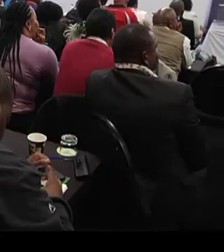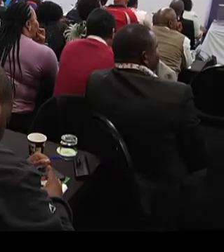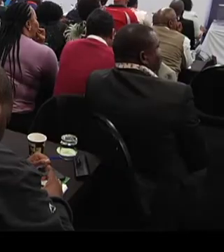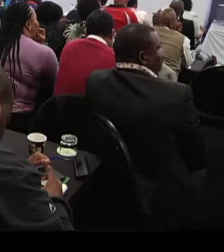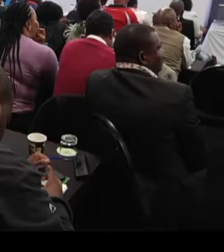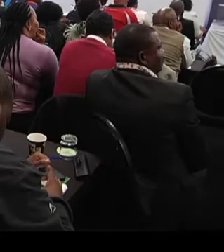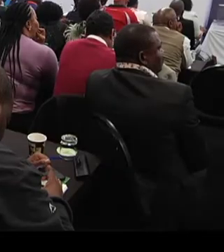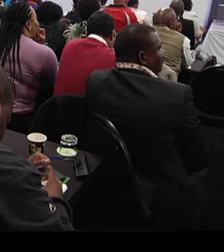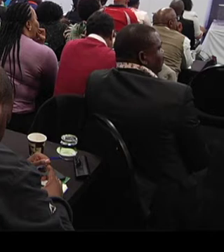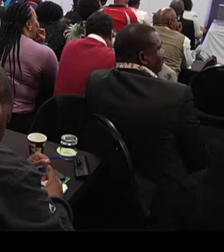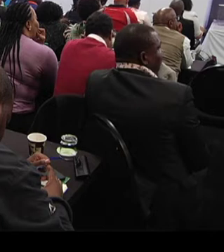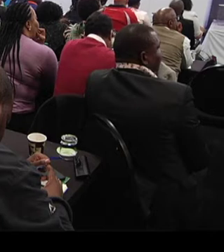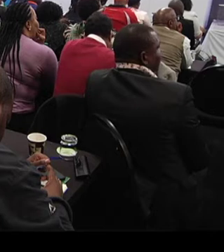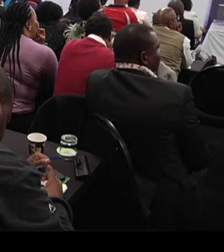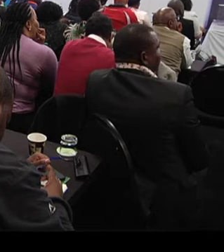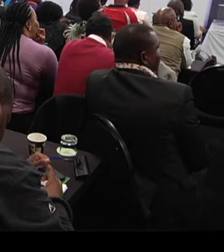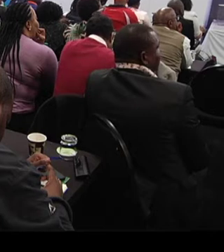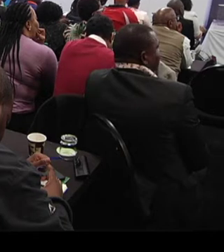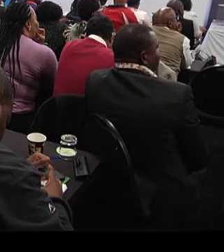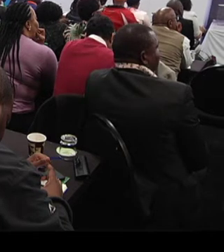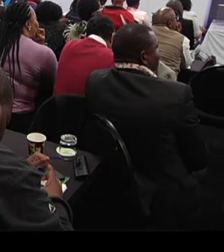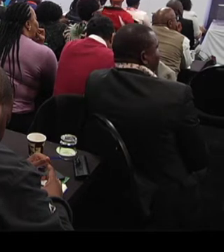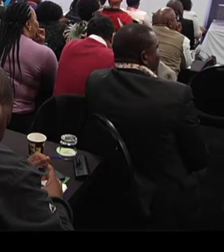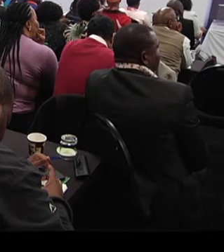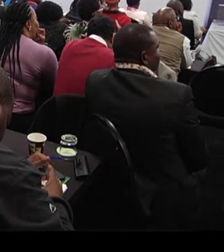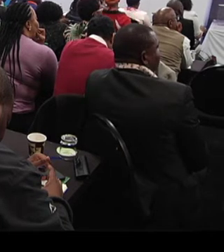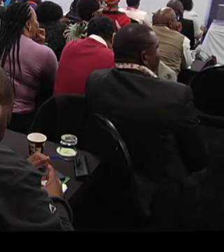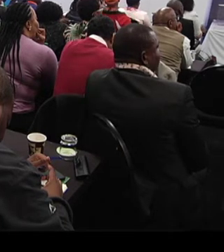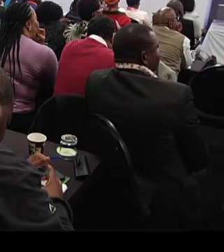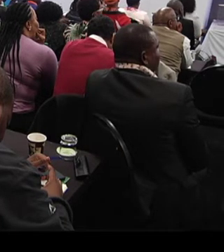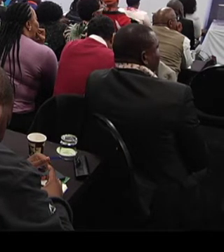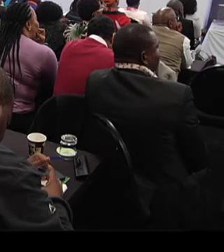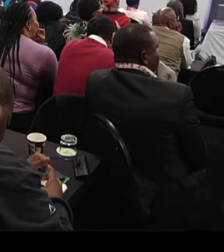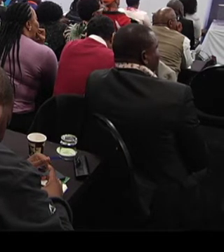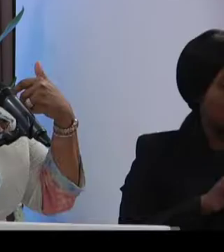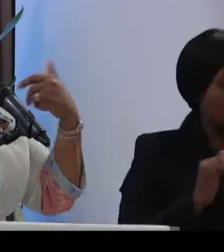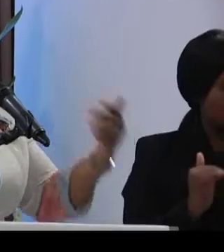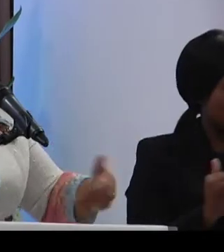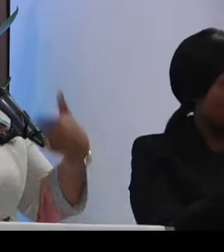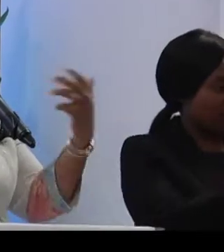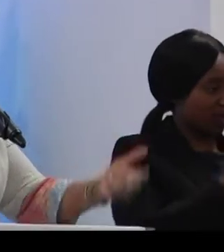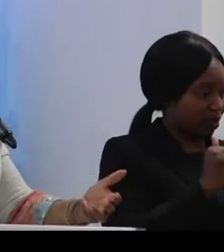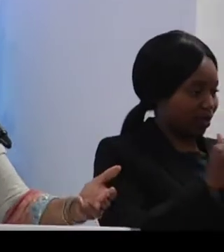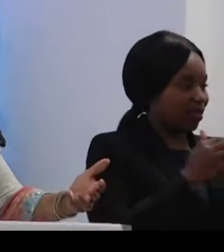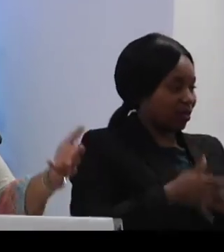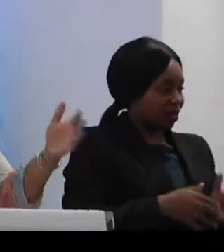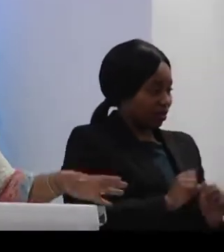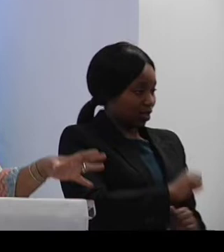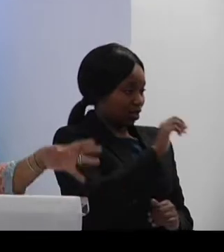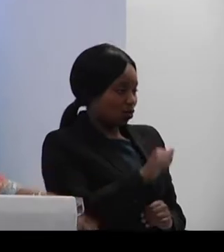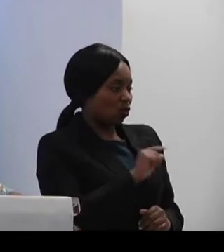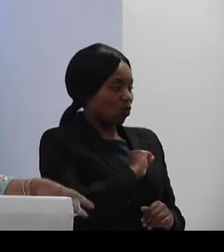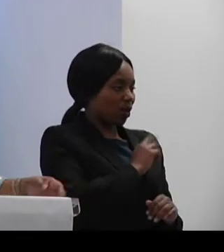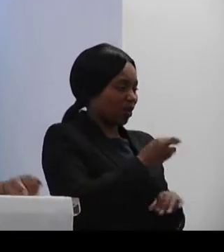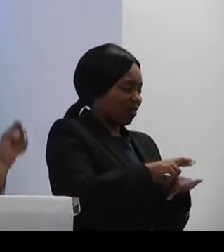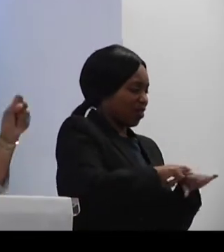We need to make sure that we contribute to equality in our country in terms of dealing with racial